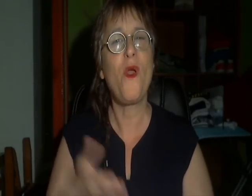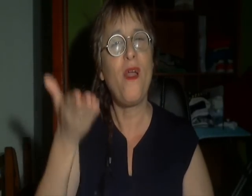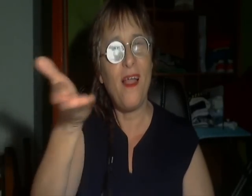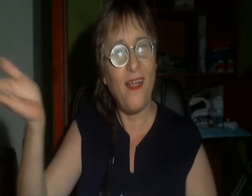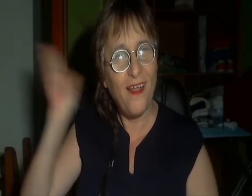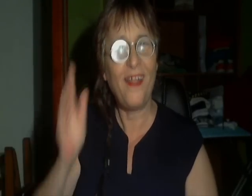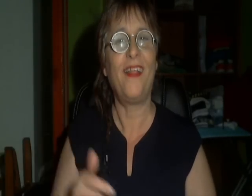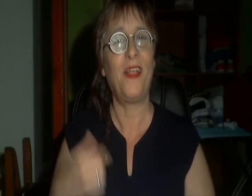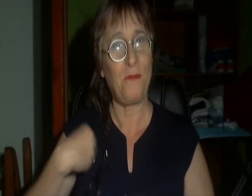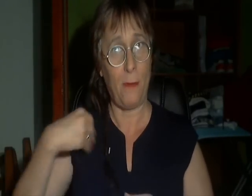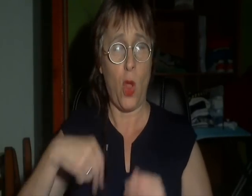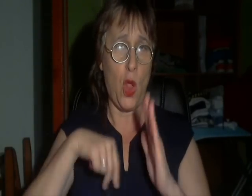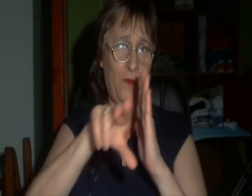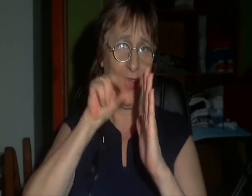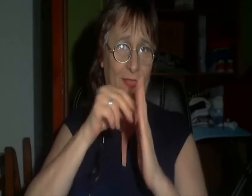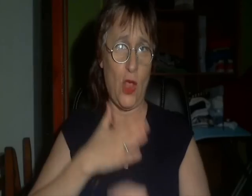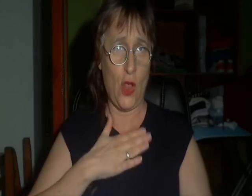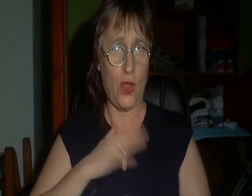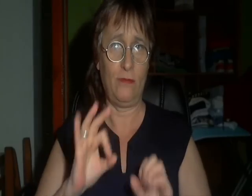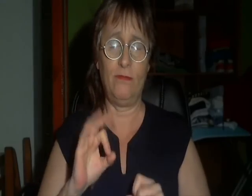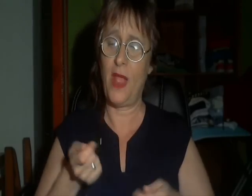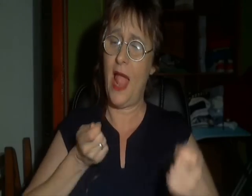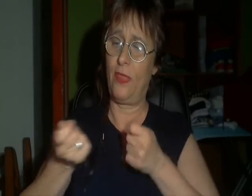They did it! And flawlessly!